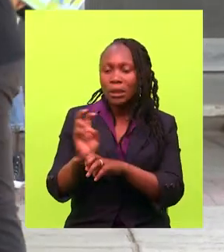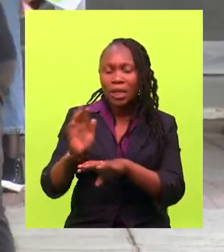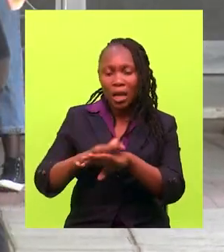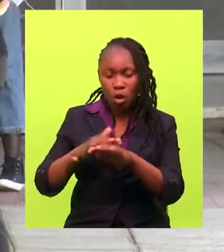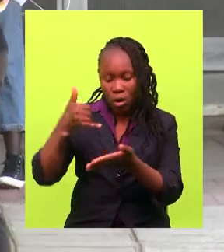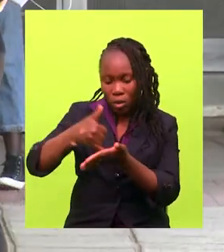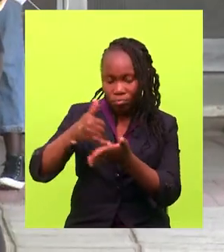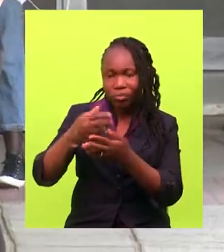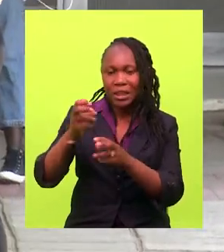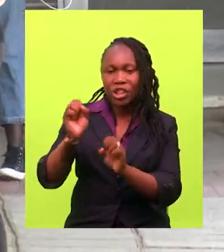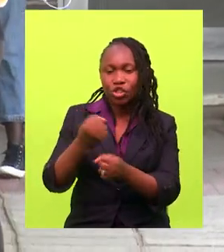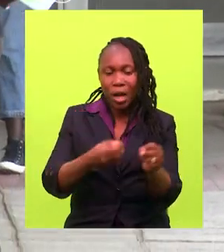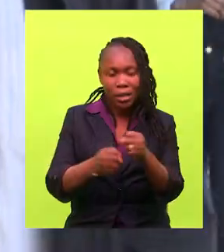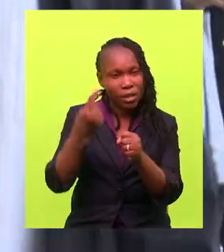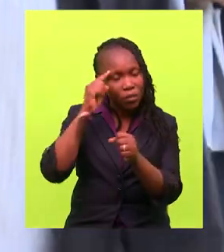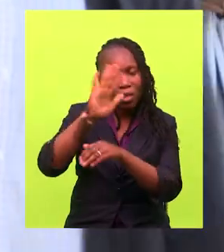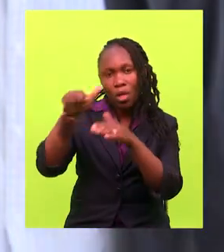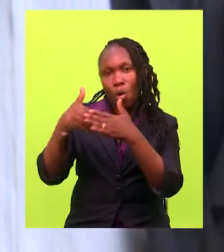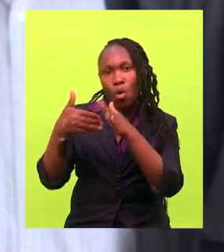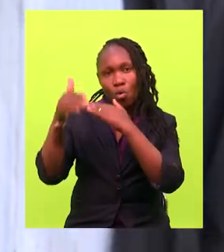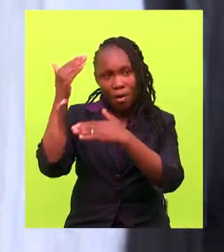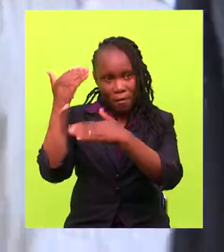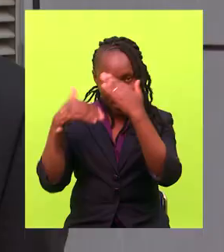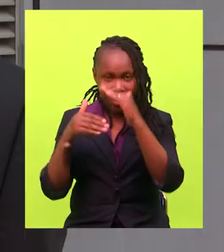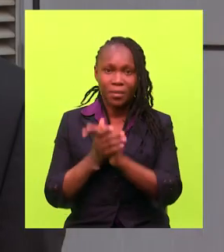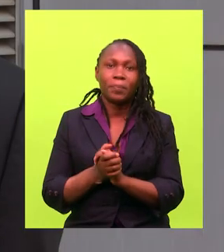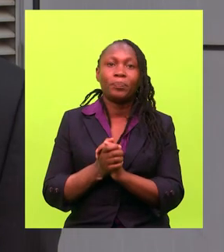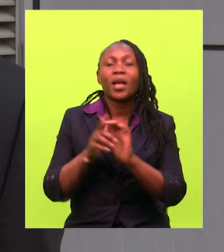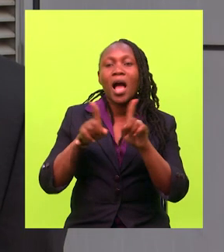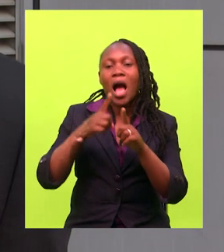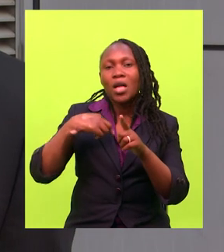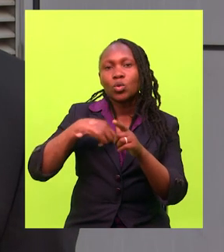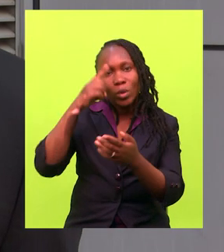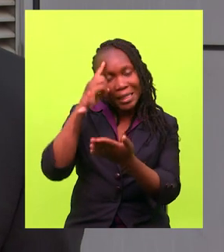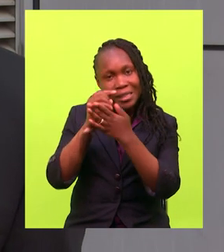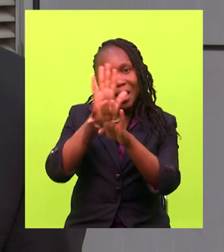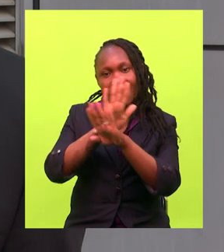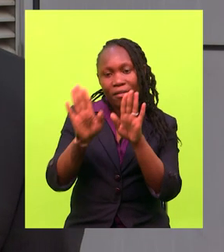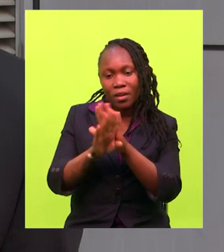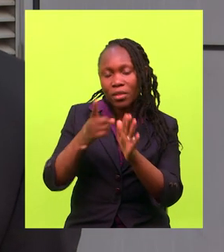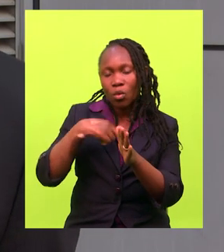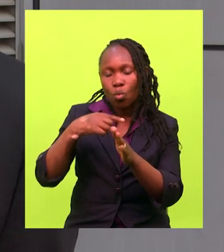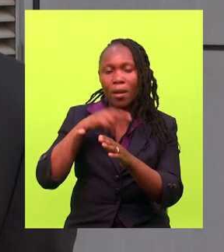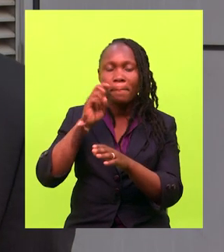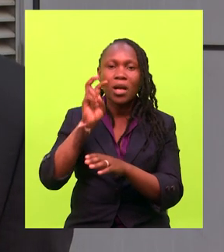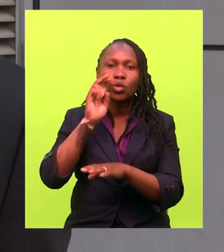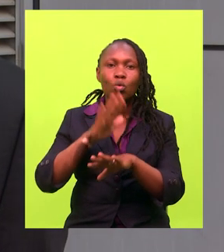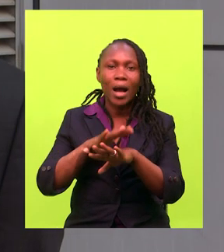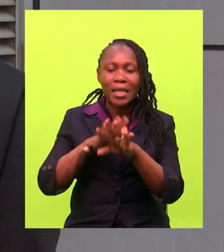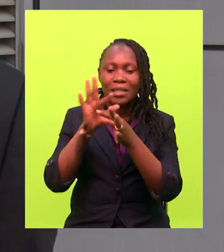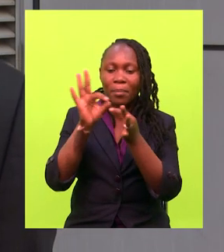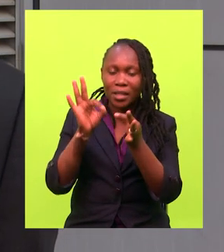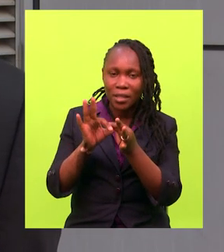inclusivity strategies and policy across the entire university. As we make all our decisions, we take into account the